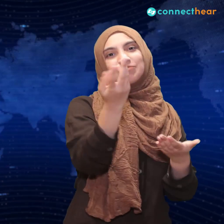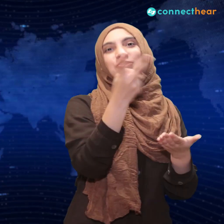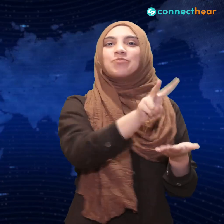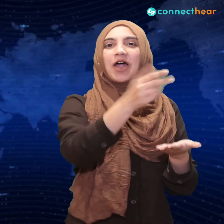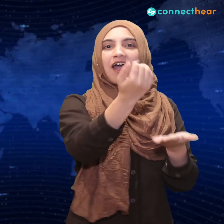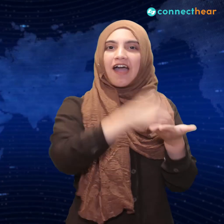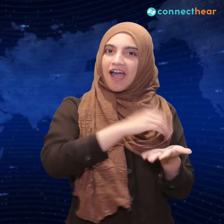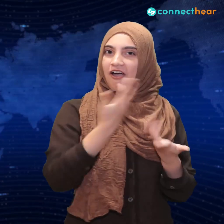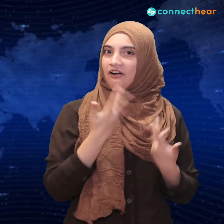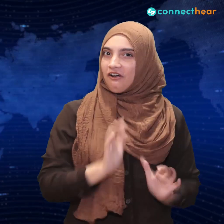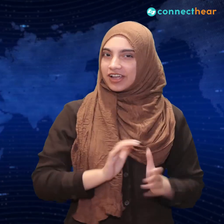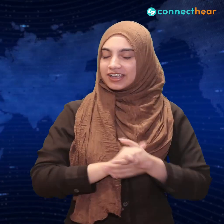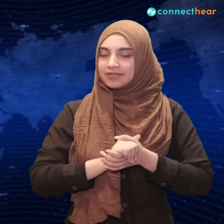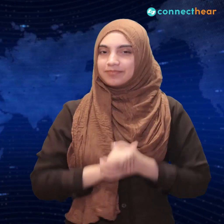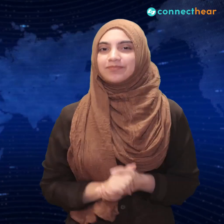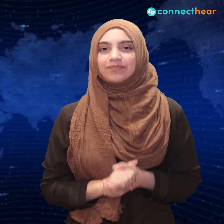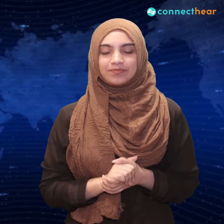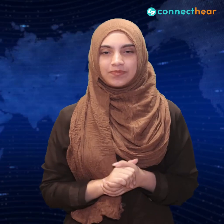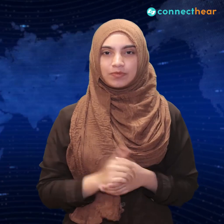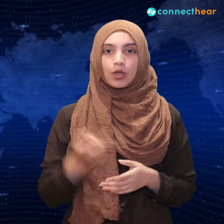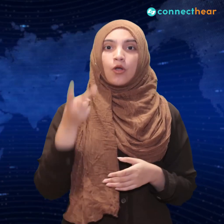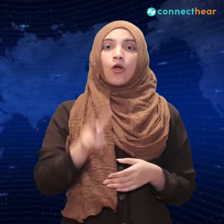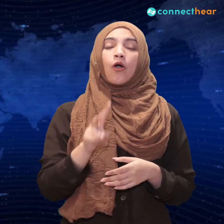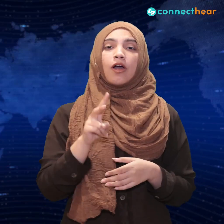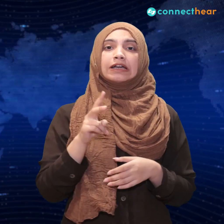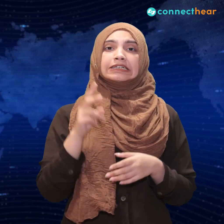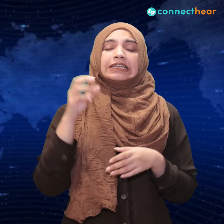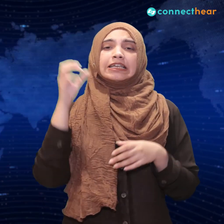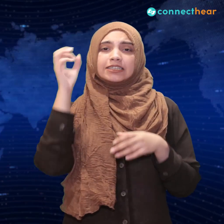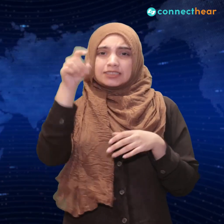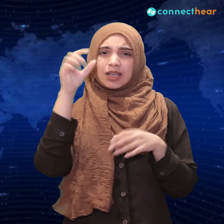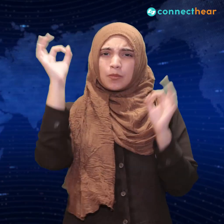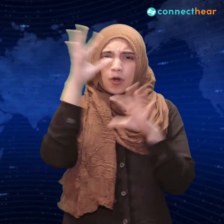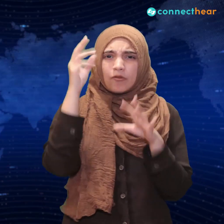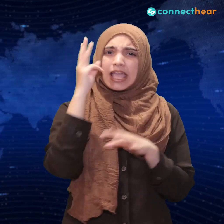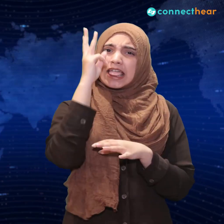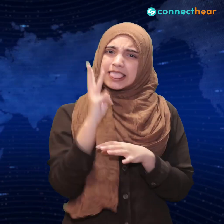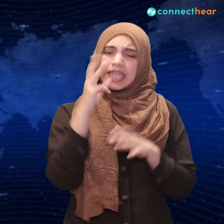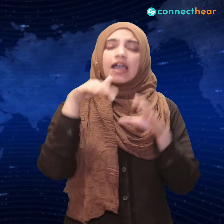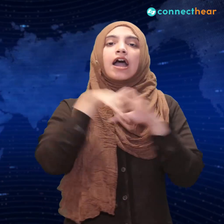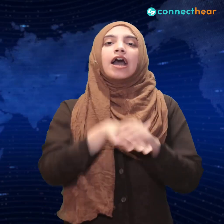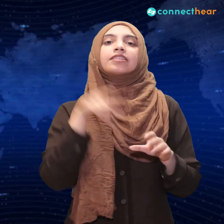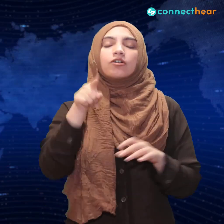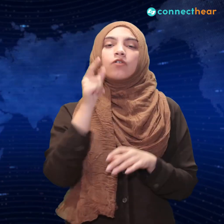In episode 3, where the protagonist rejoined the Squid Game, the first thing the old man said to him was